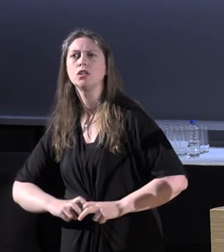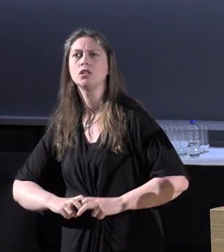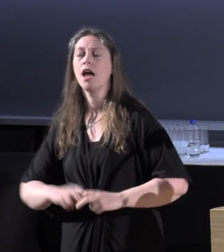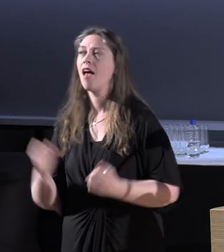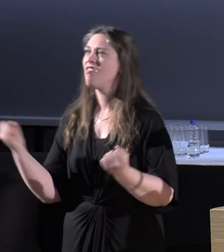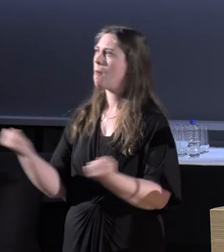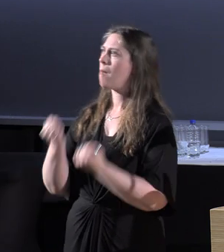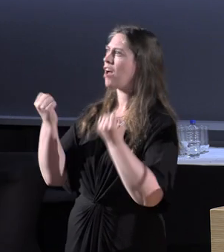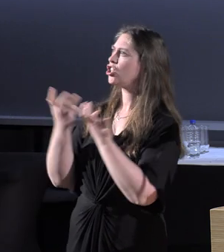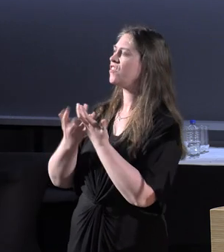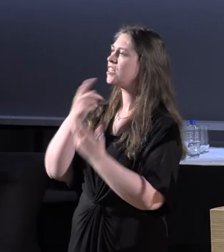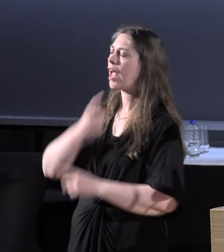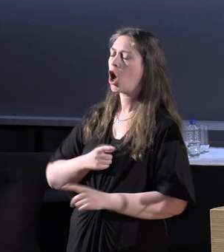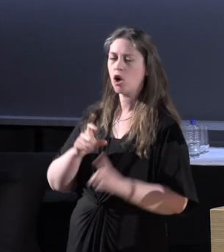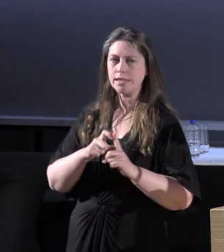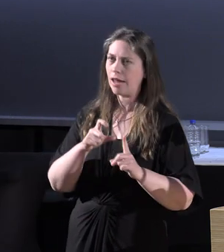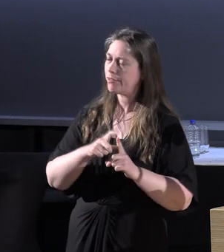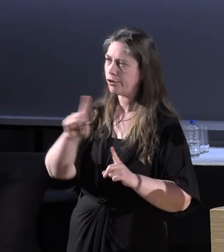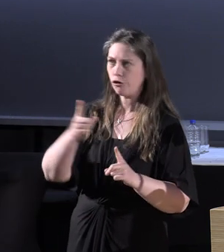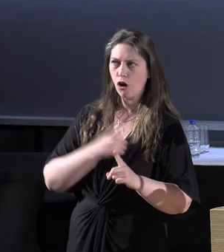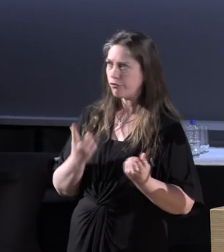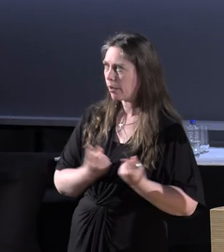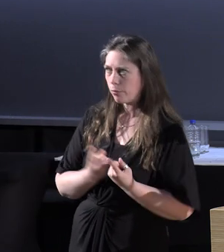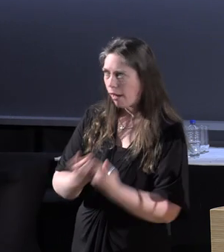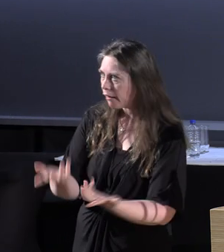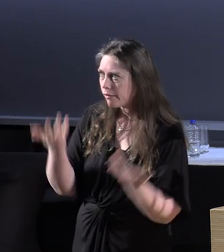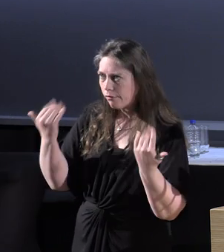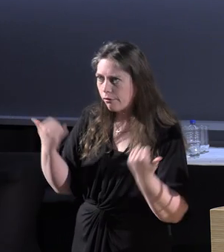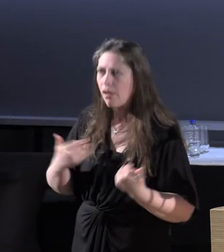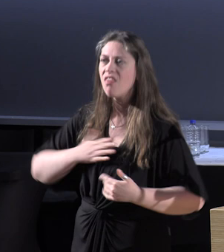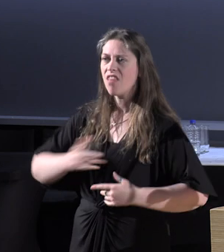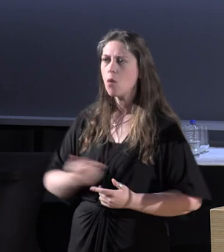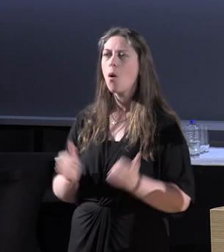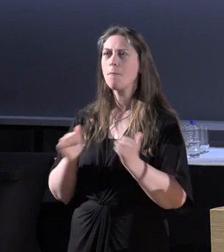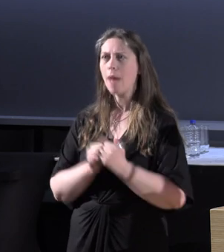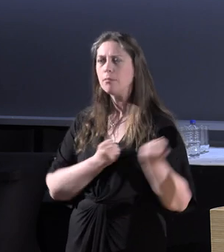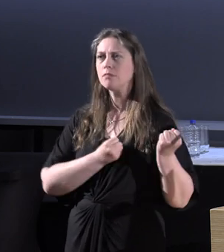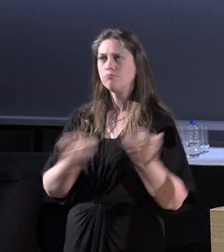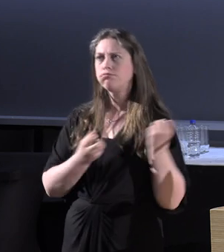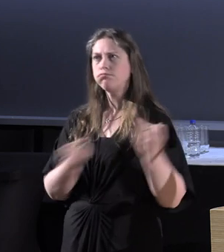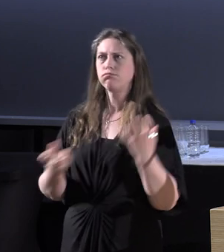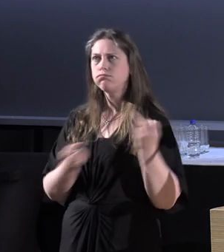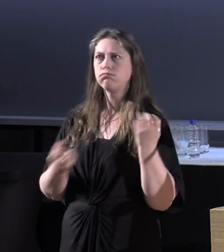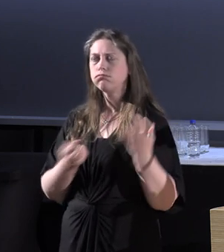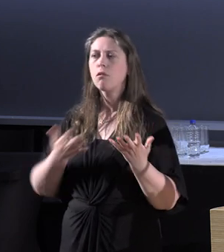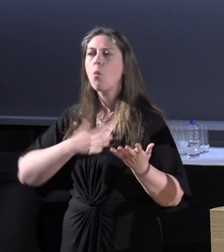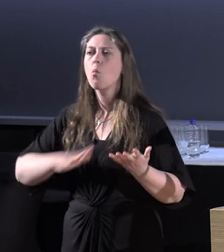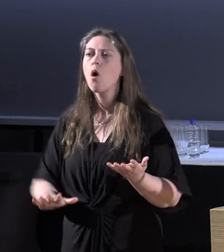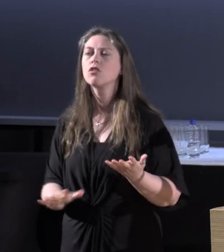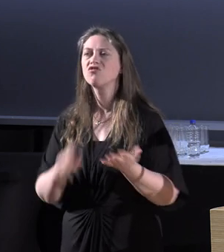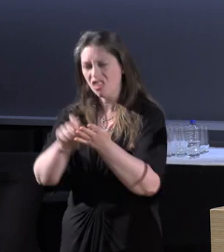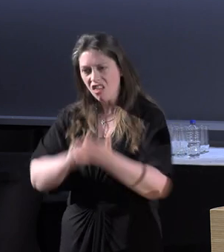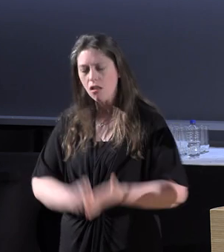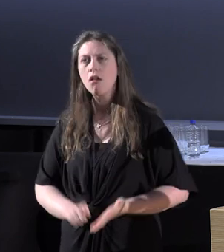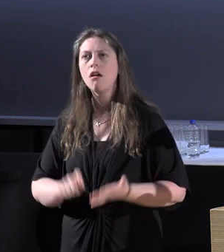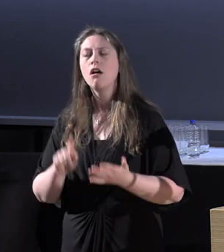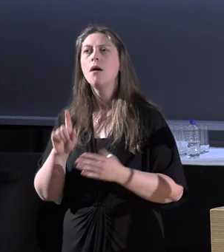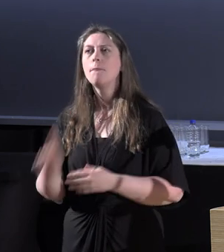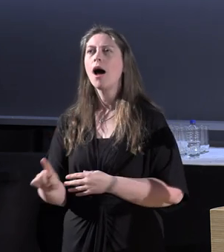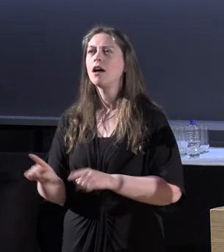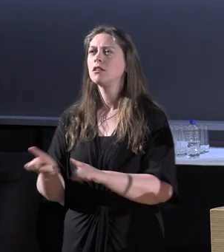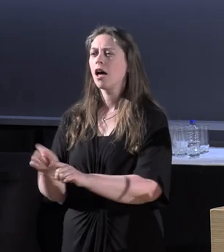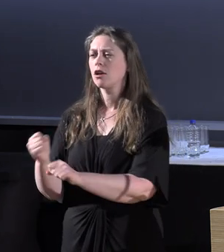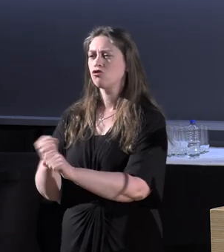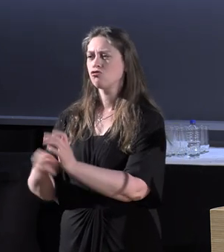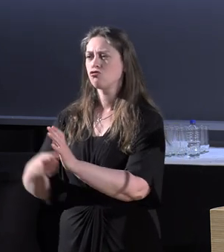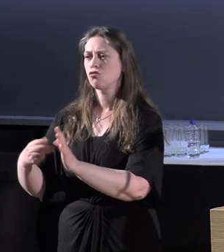saying, you know, David, you're not being very productive because they want to see you churning out papers. But as Gramsci says to the right